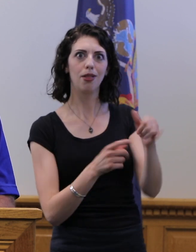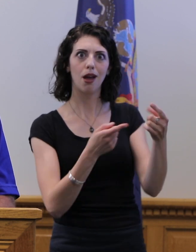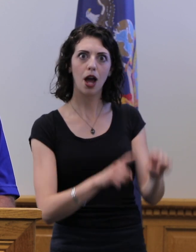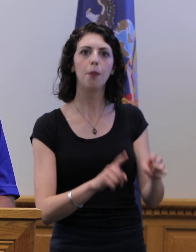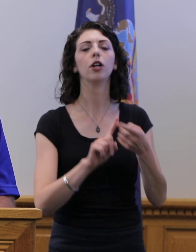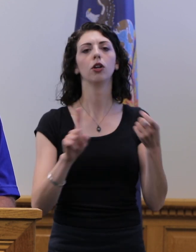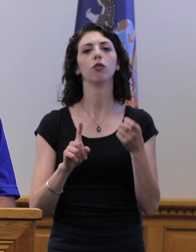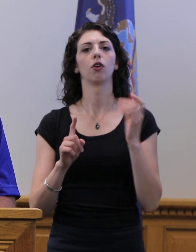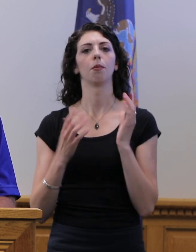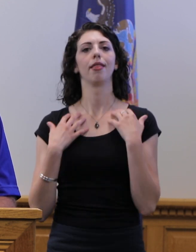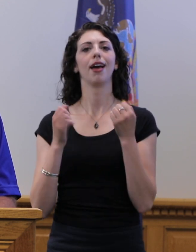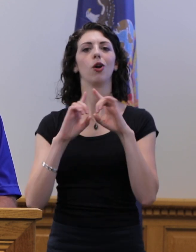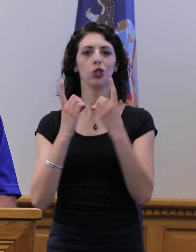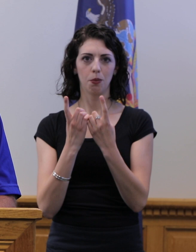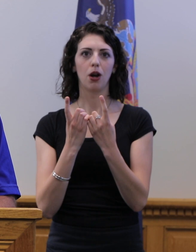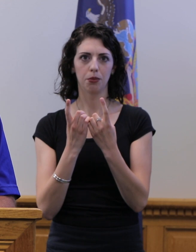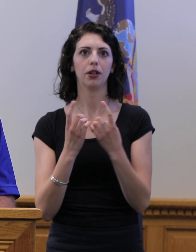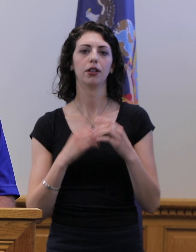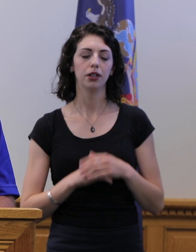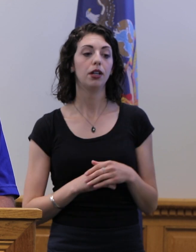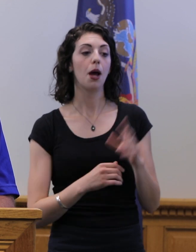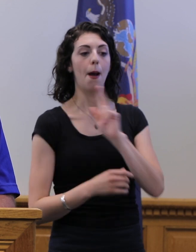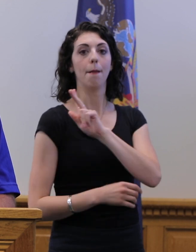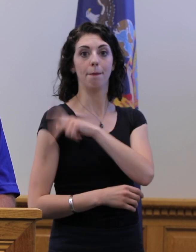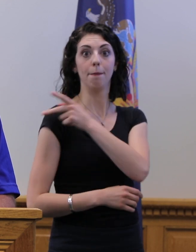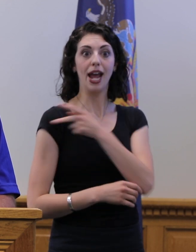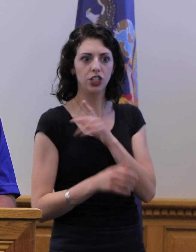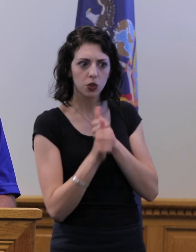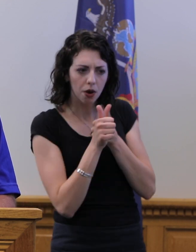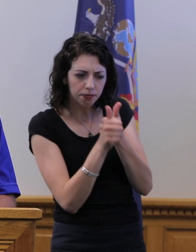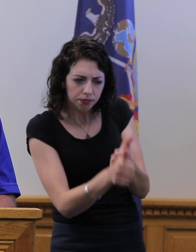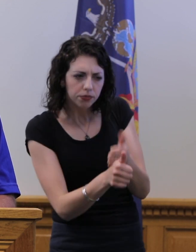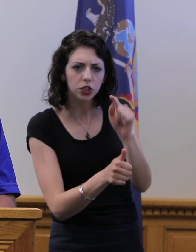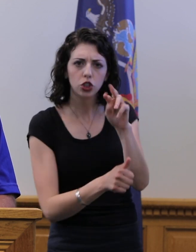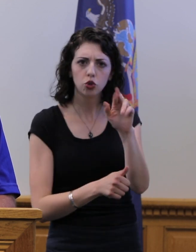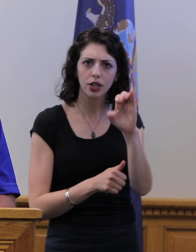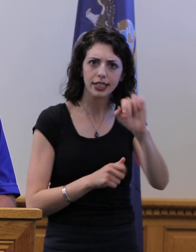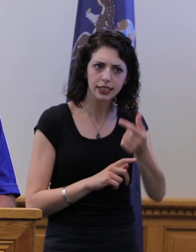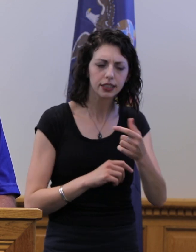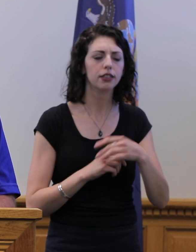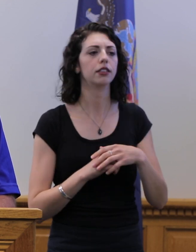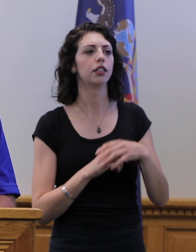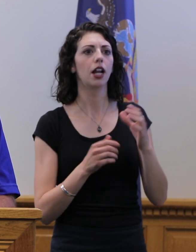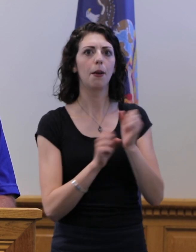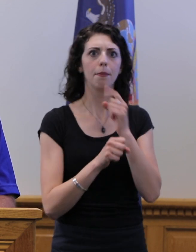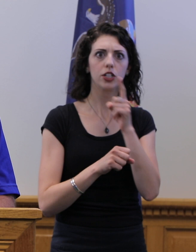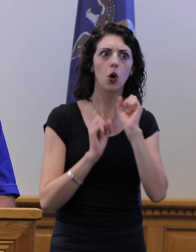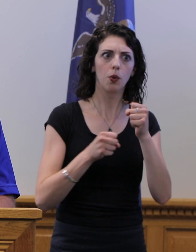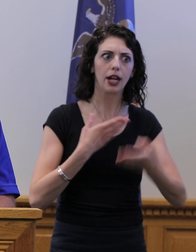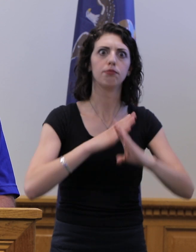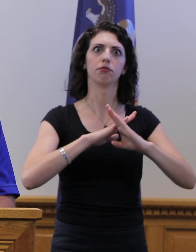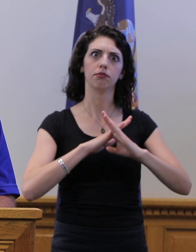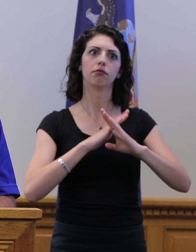of positive test results. The patients were traced, more people were tested, and we were taking proactive measures to contain the